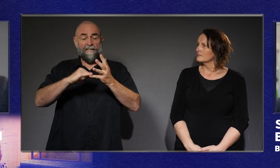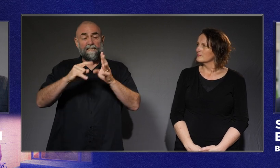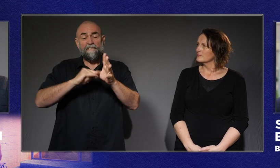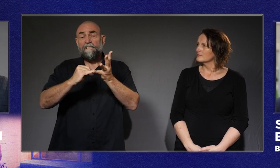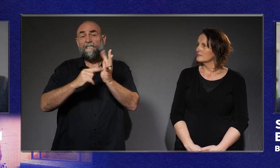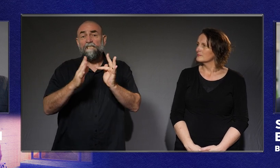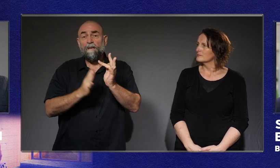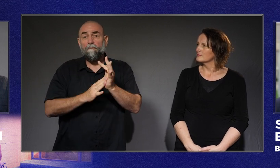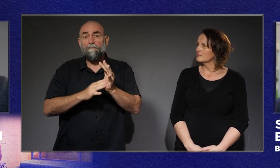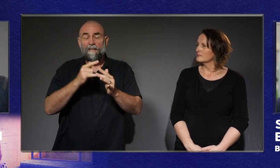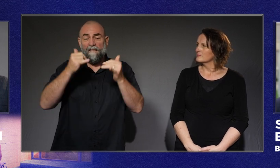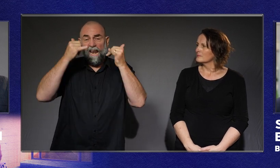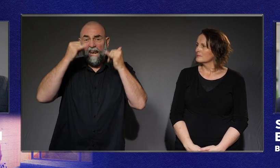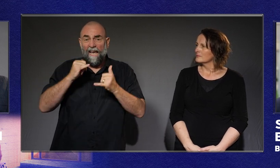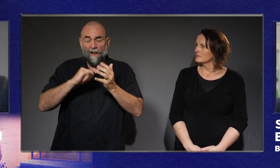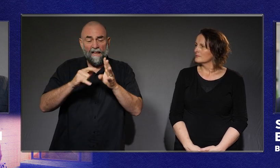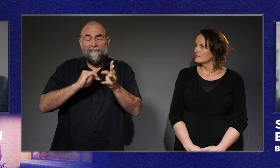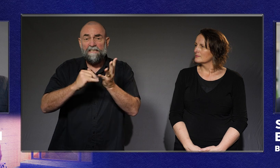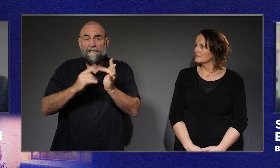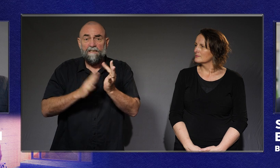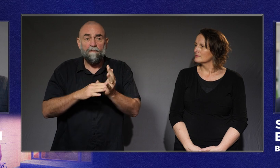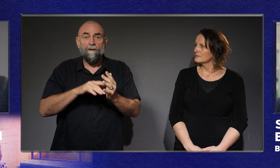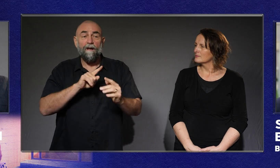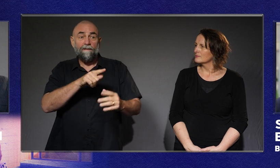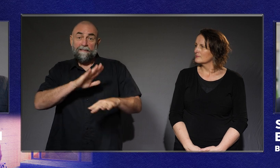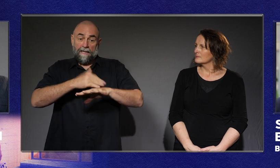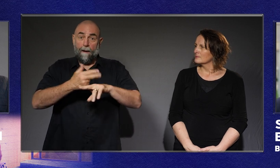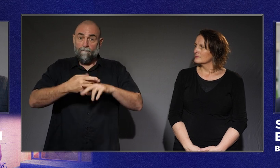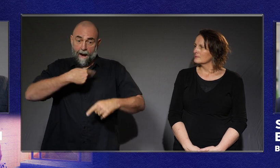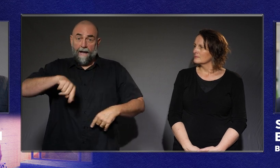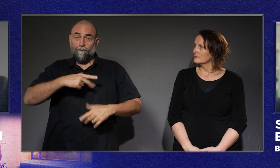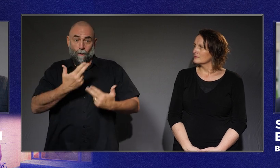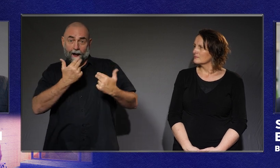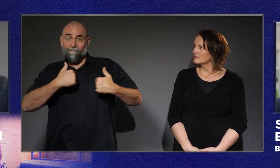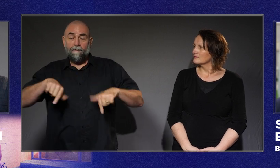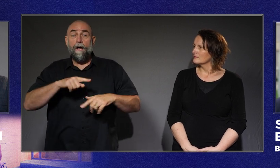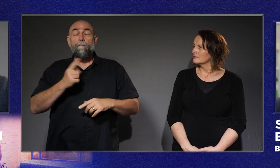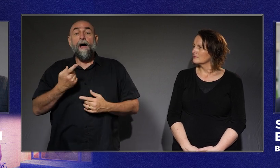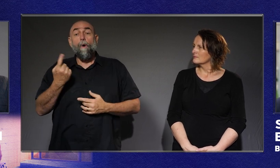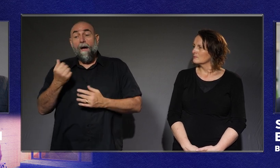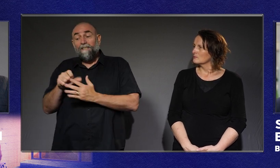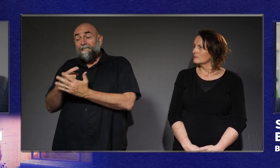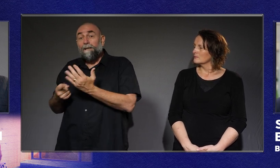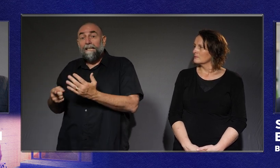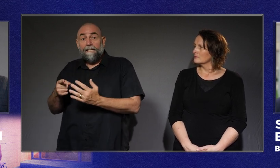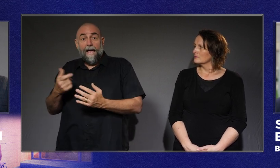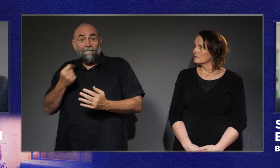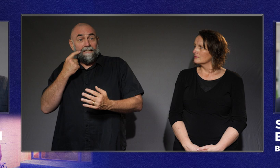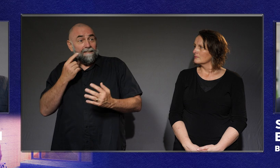protect us, the legal system, can seem inaccessible for people with disability.